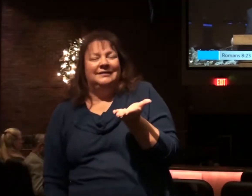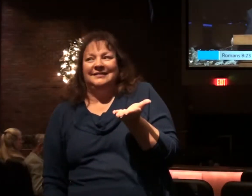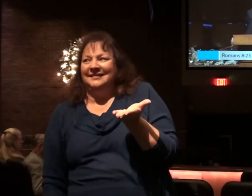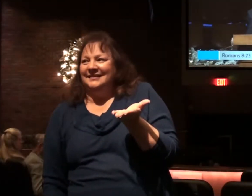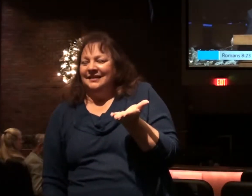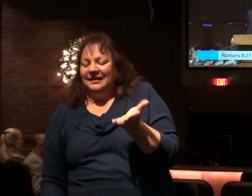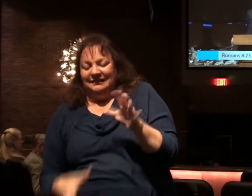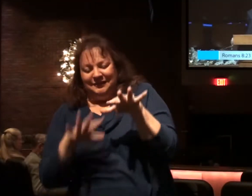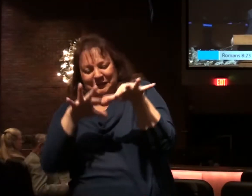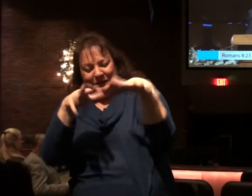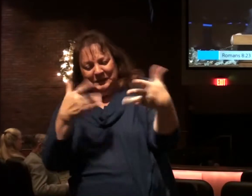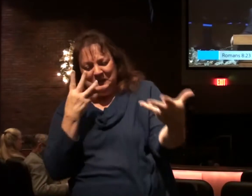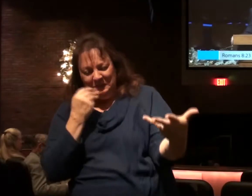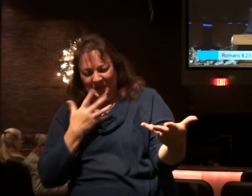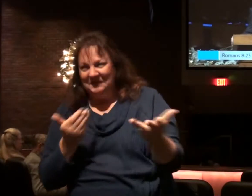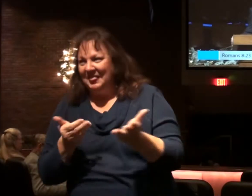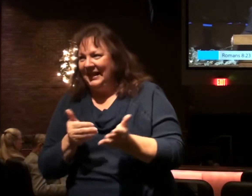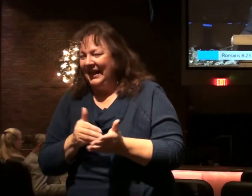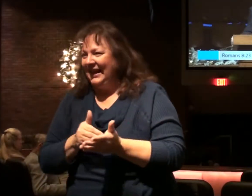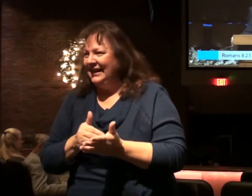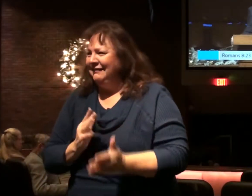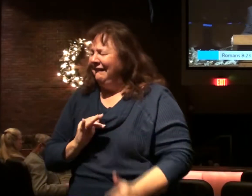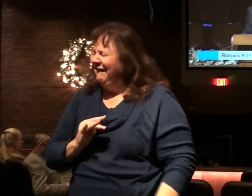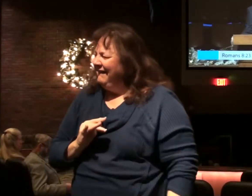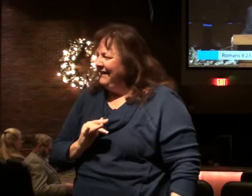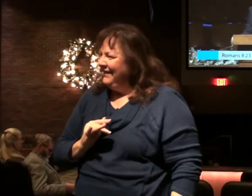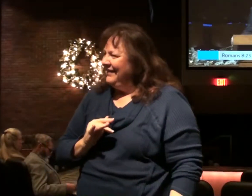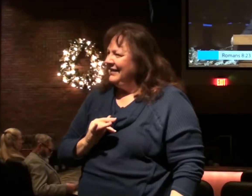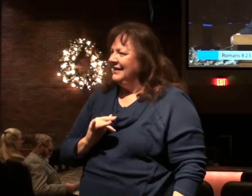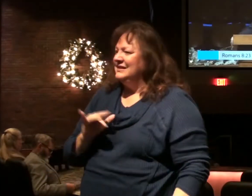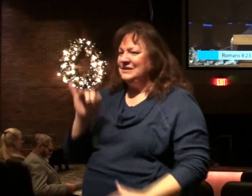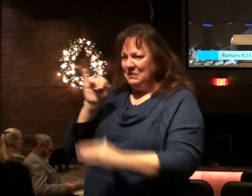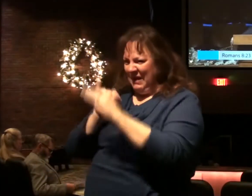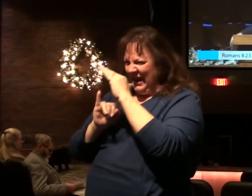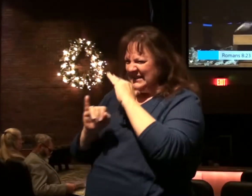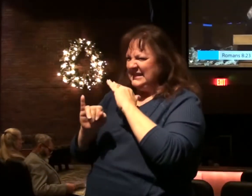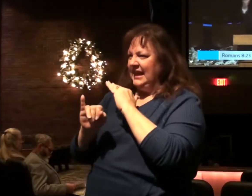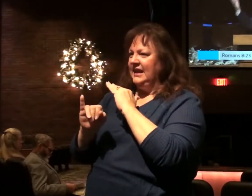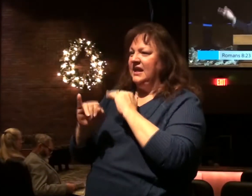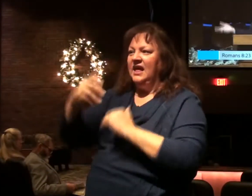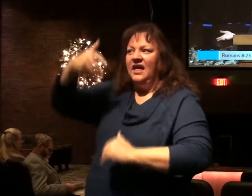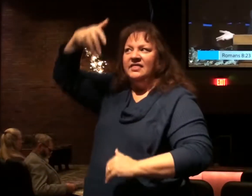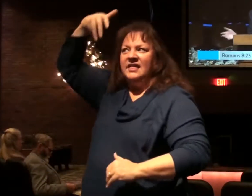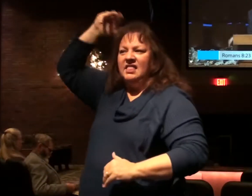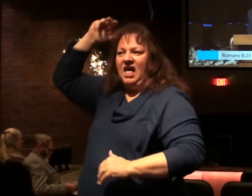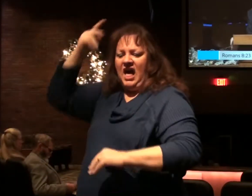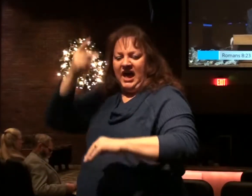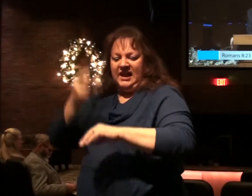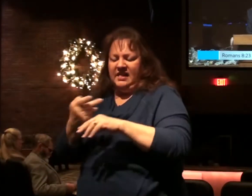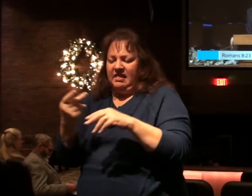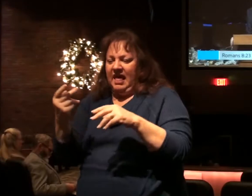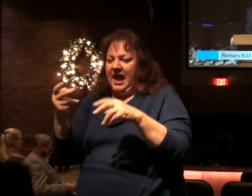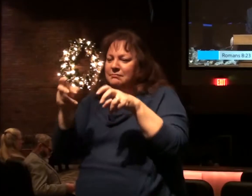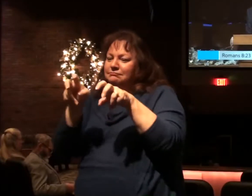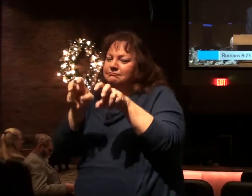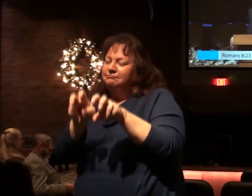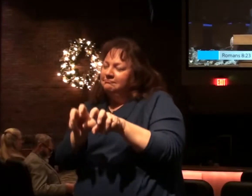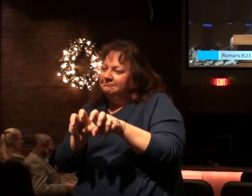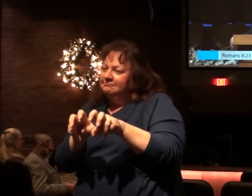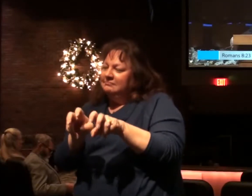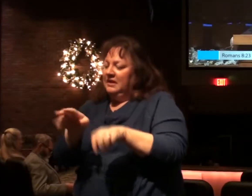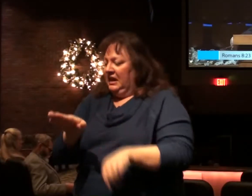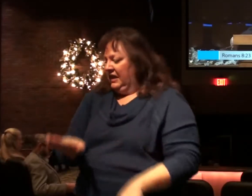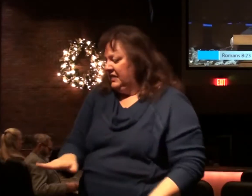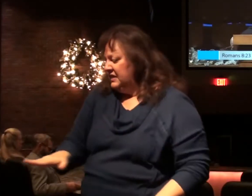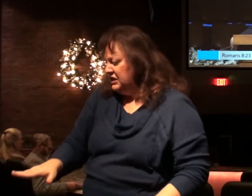So you have the fulfillment of passages like in Isaiah. The lion will lie down with the lamb. The